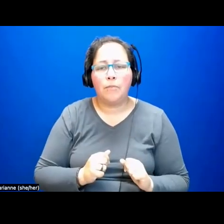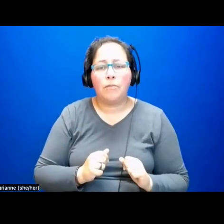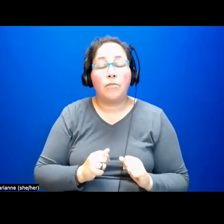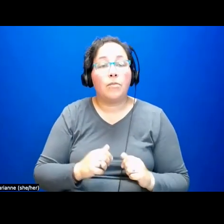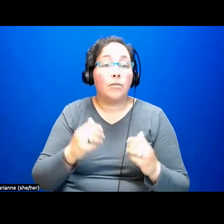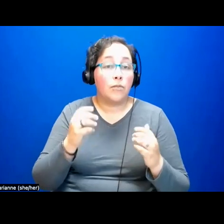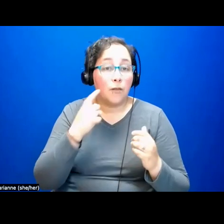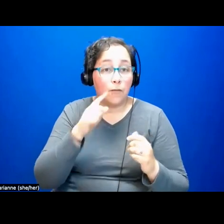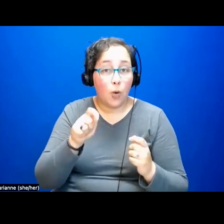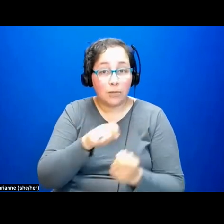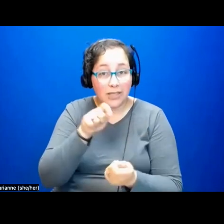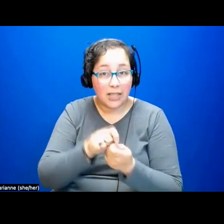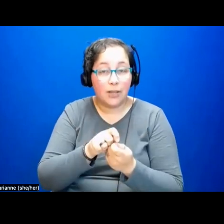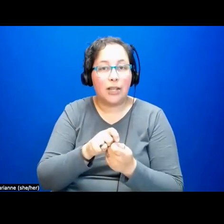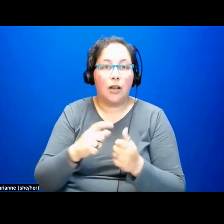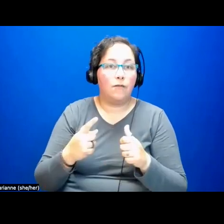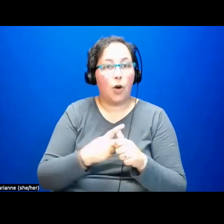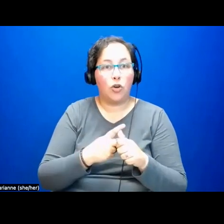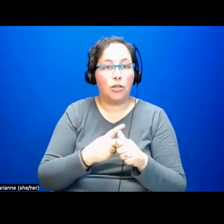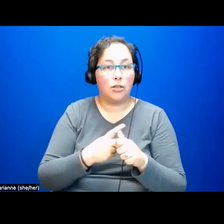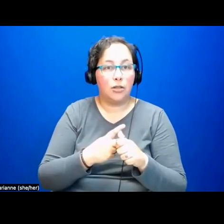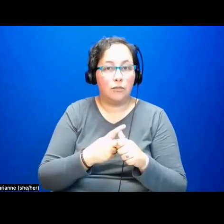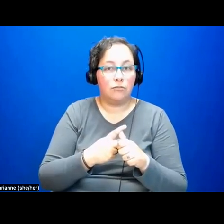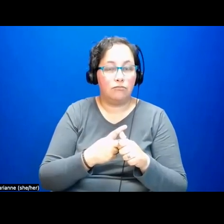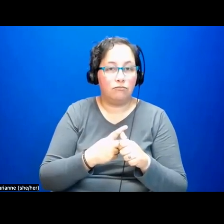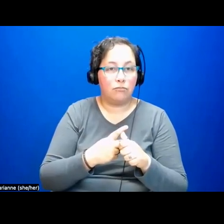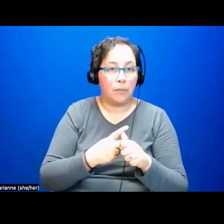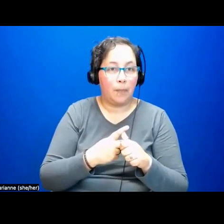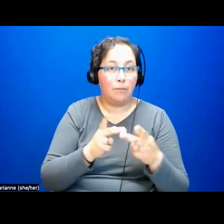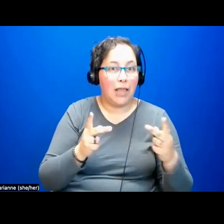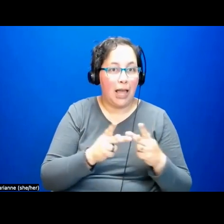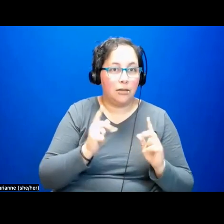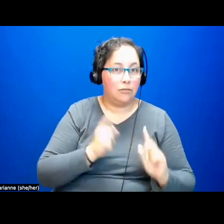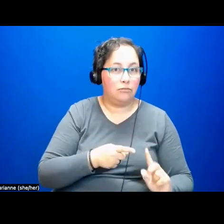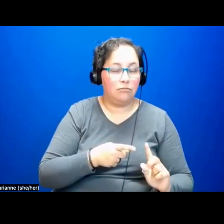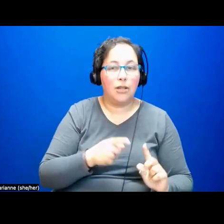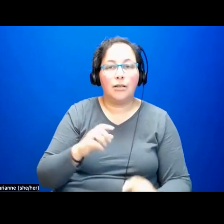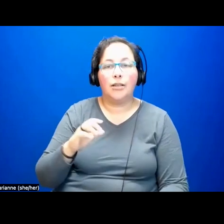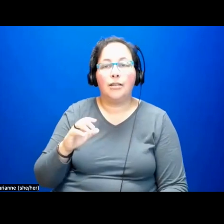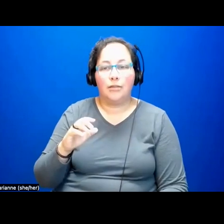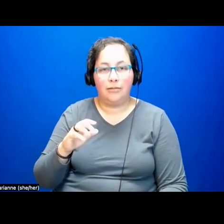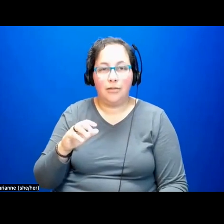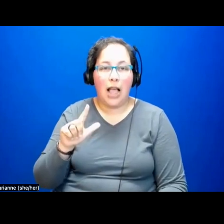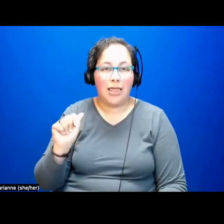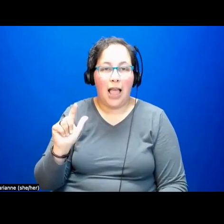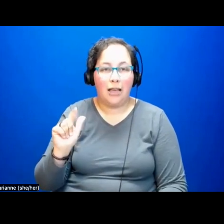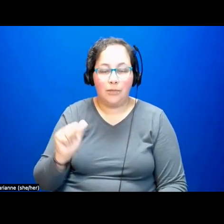very particular post colony, which is the City of Angels. In my scholarship, which is in solidarity with